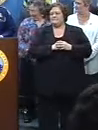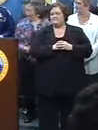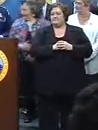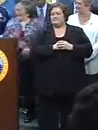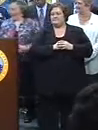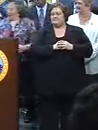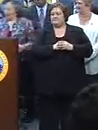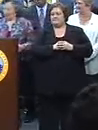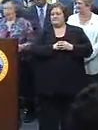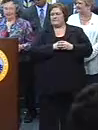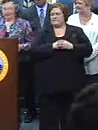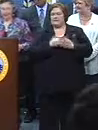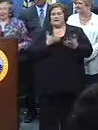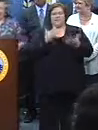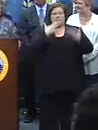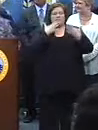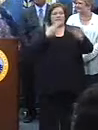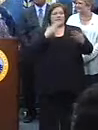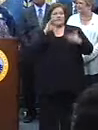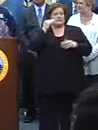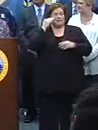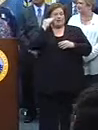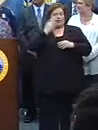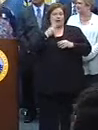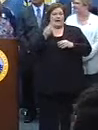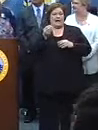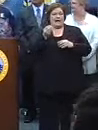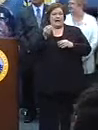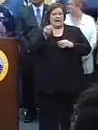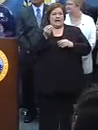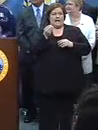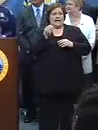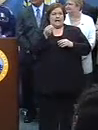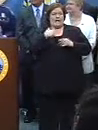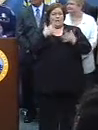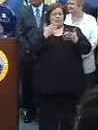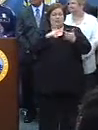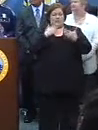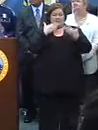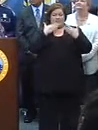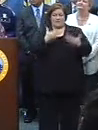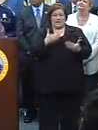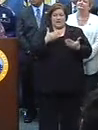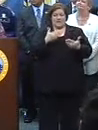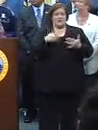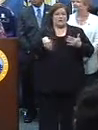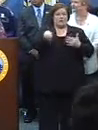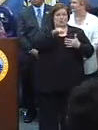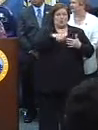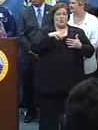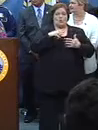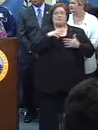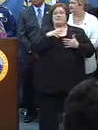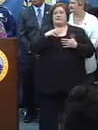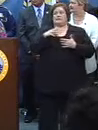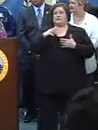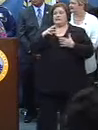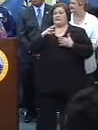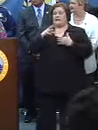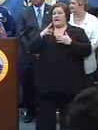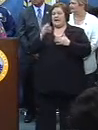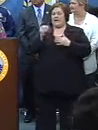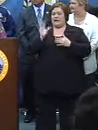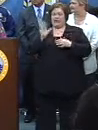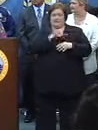like to? Well, thank you, Mr. Mayor. And I'd like to thank, first of all, you and your immediate executive